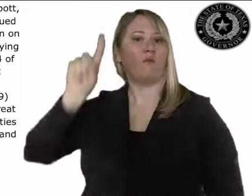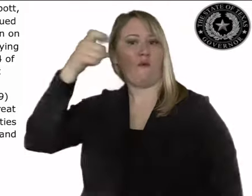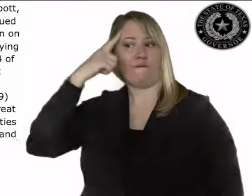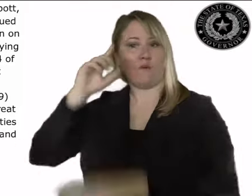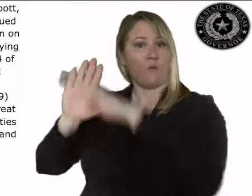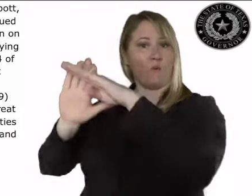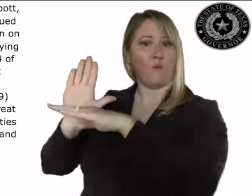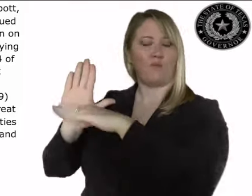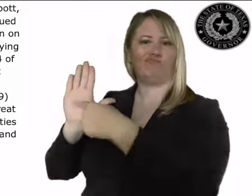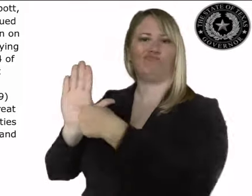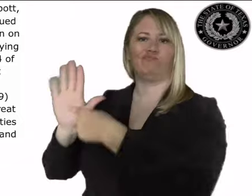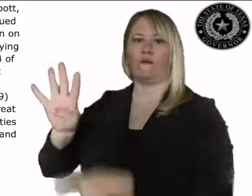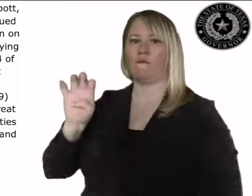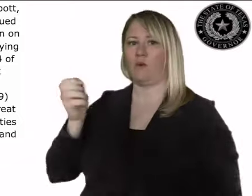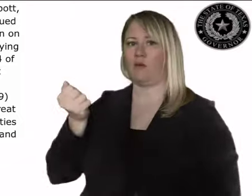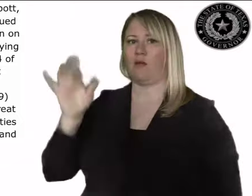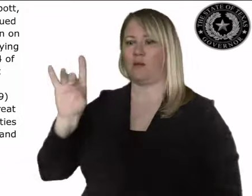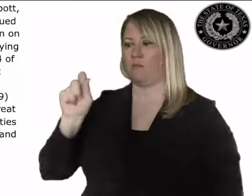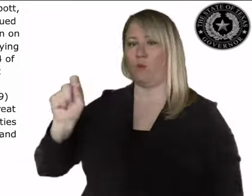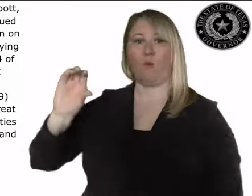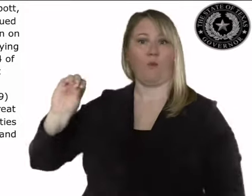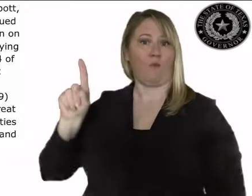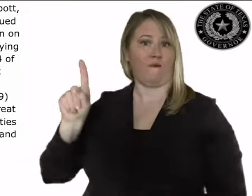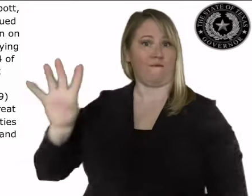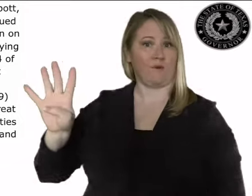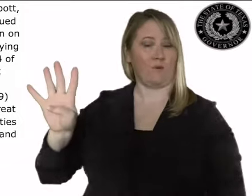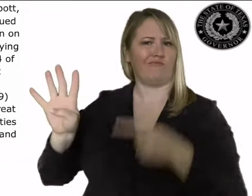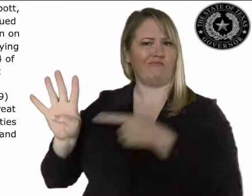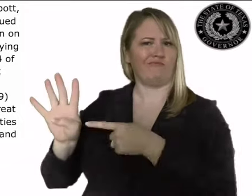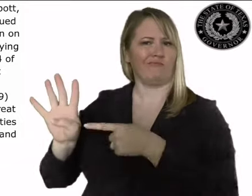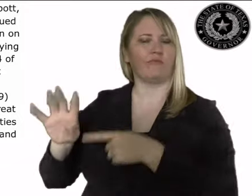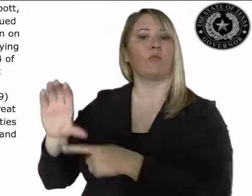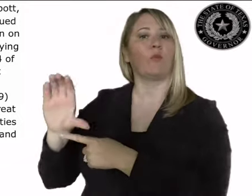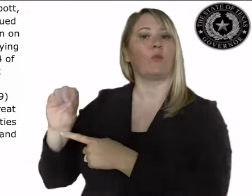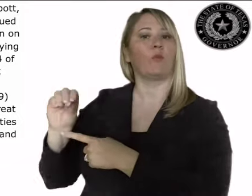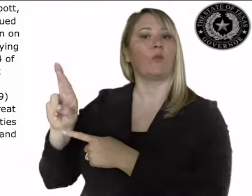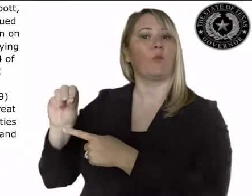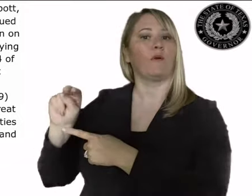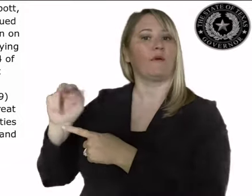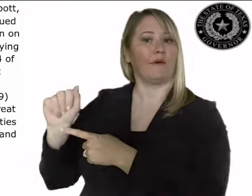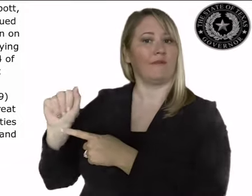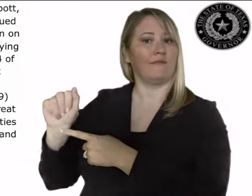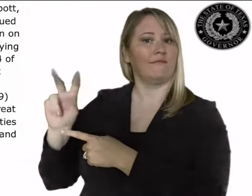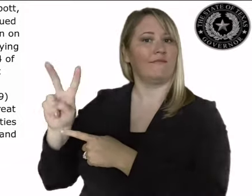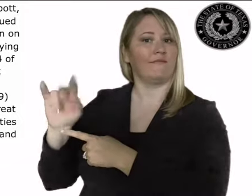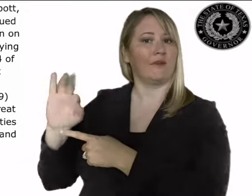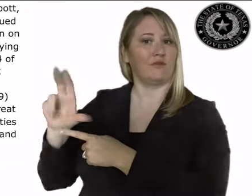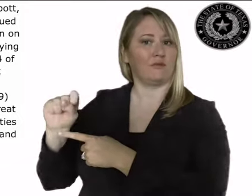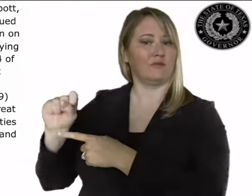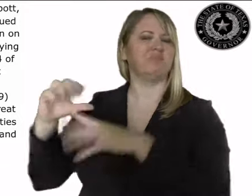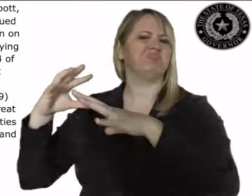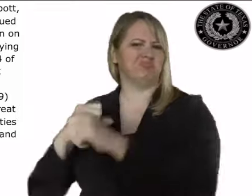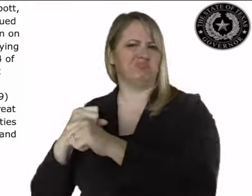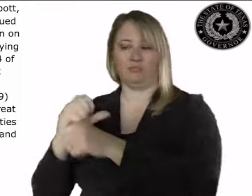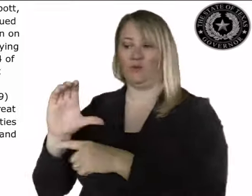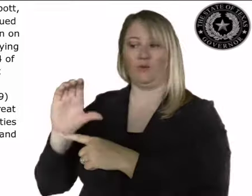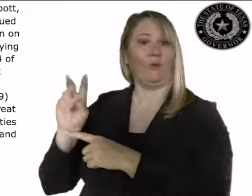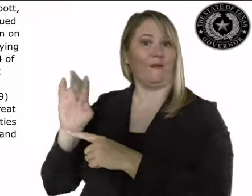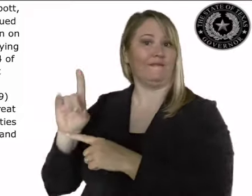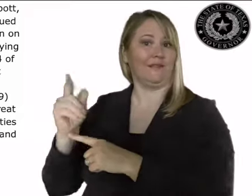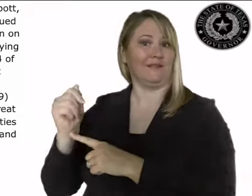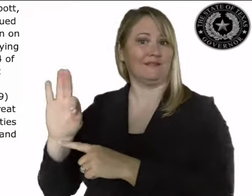novel coronavirus, COVID-19, poses an imminent threat of disaster for all counties in the state of Texas,